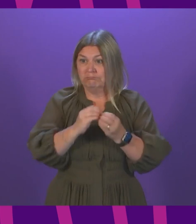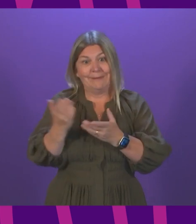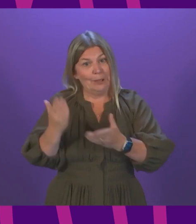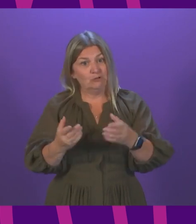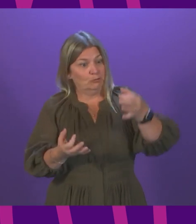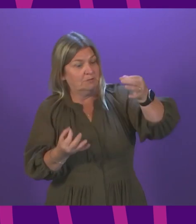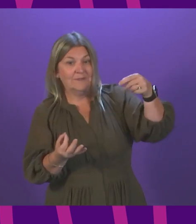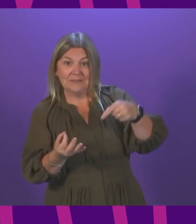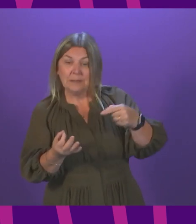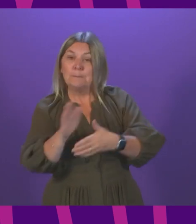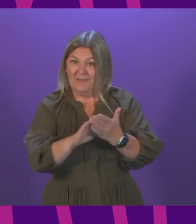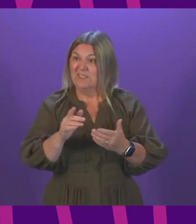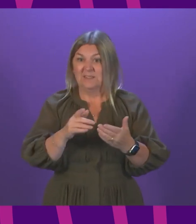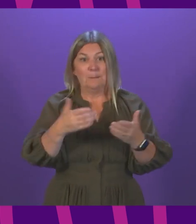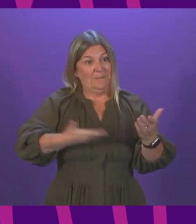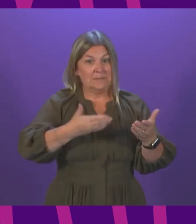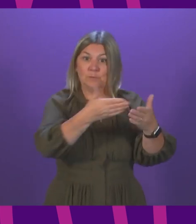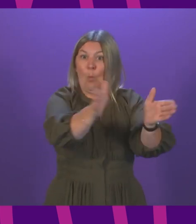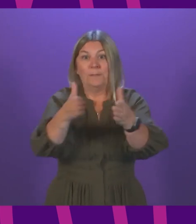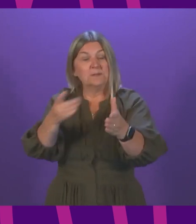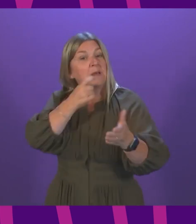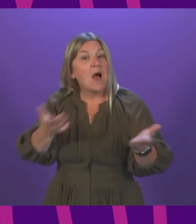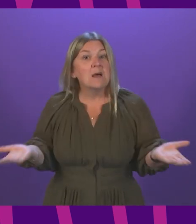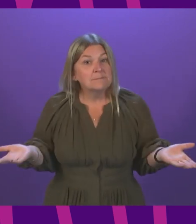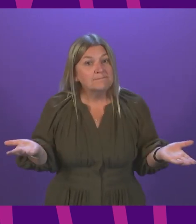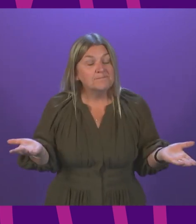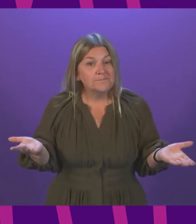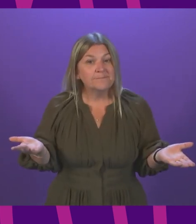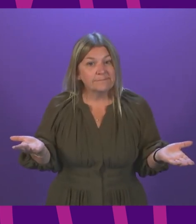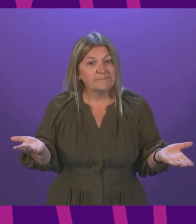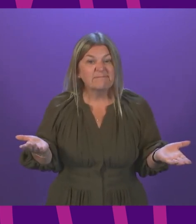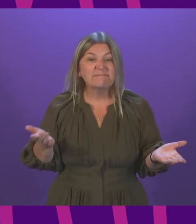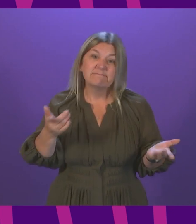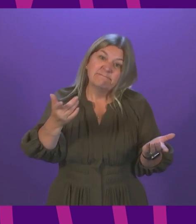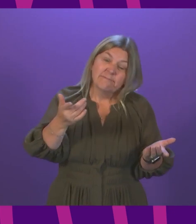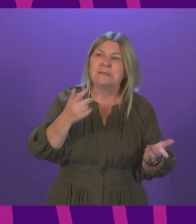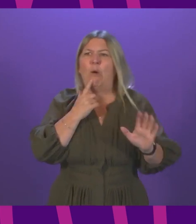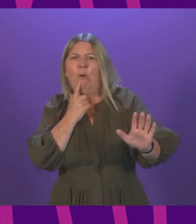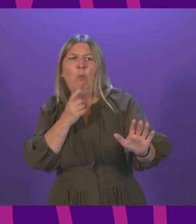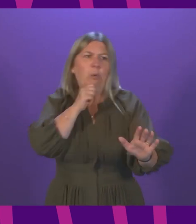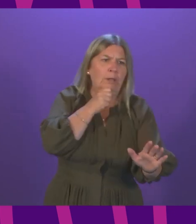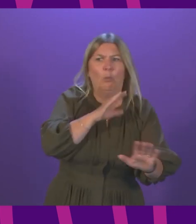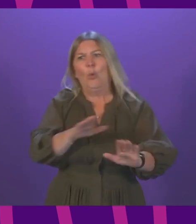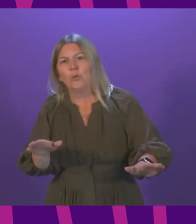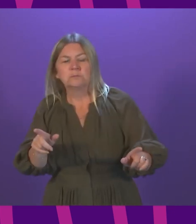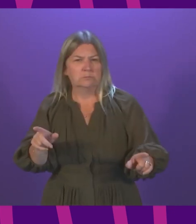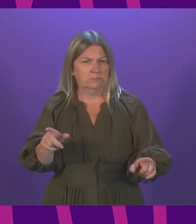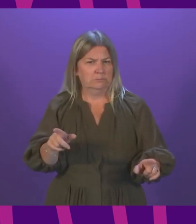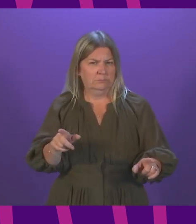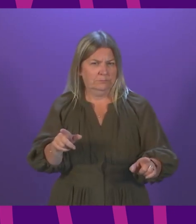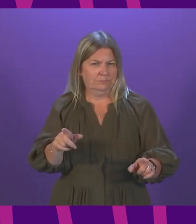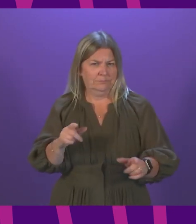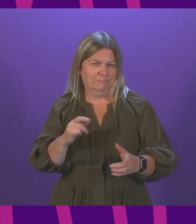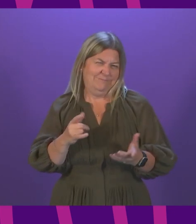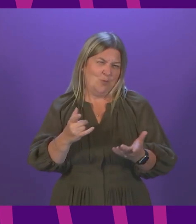that's preferable than keeping businesses hanging on, that maybe they will introduce it and maybe they won't in the way the members' colleagues south of the border